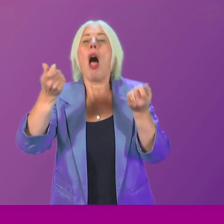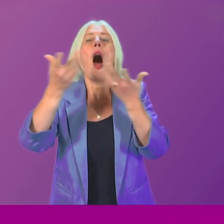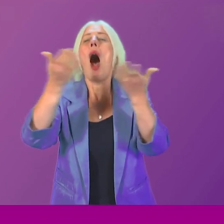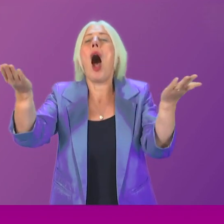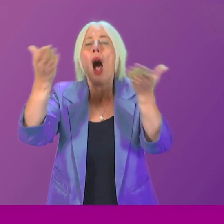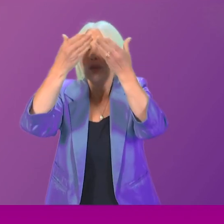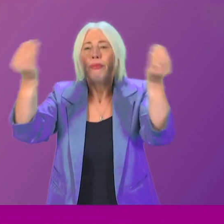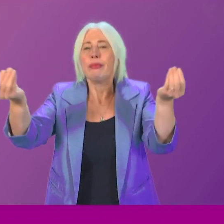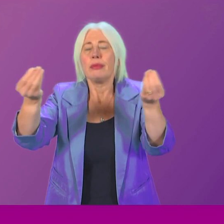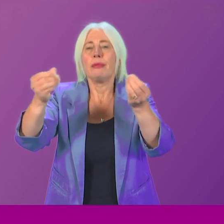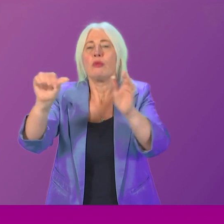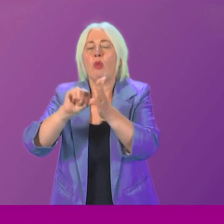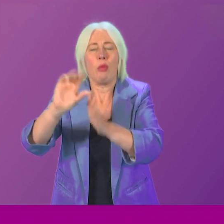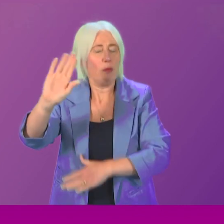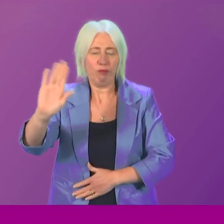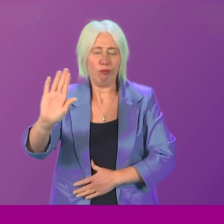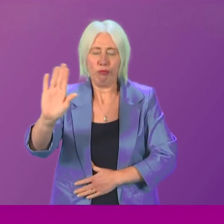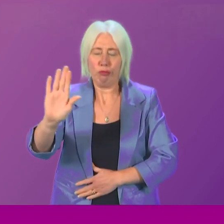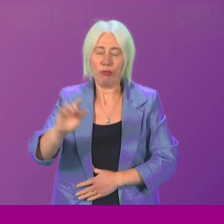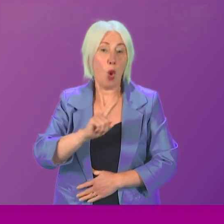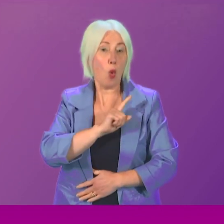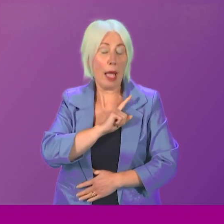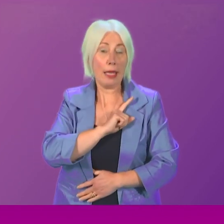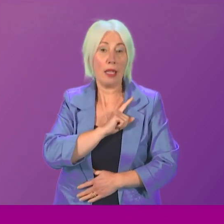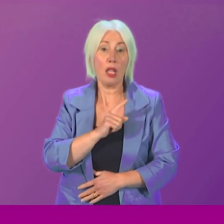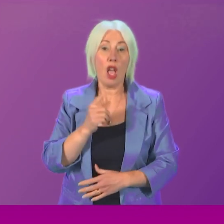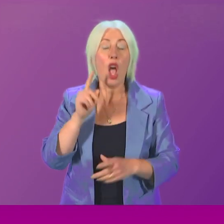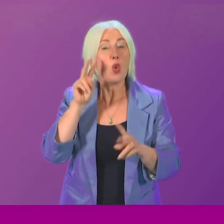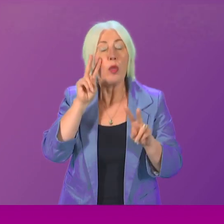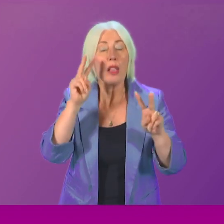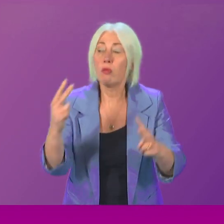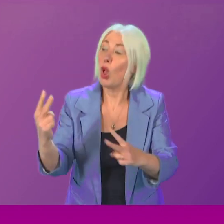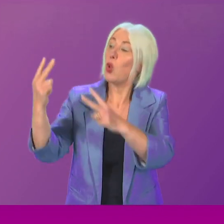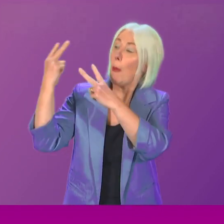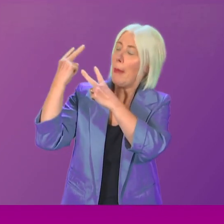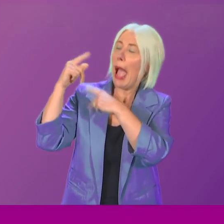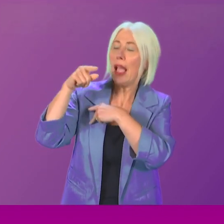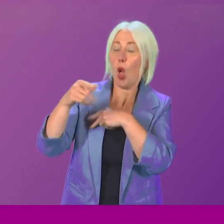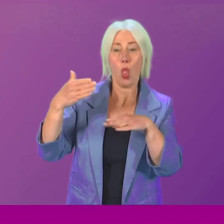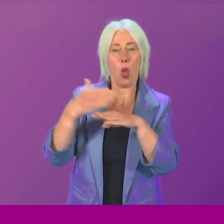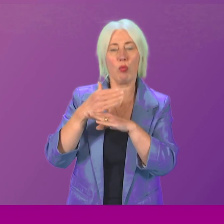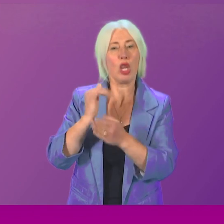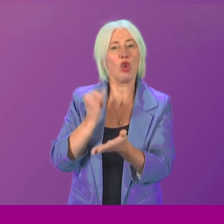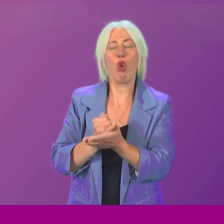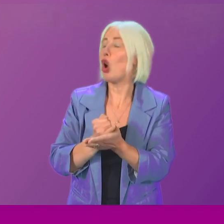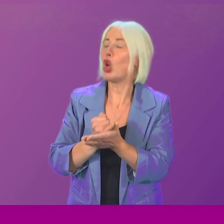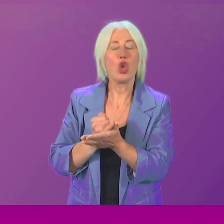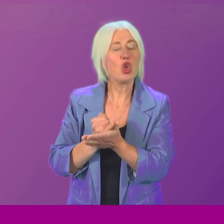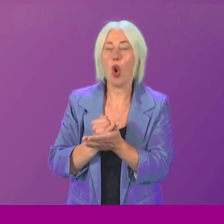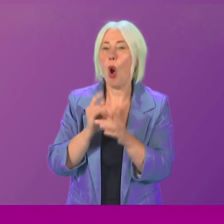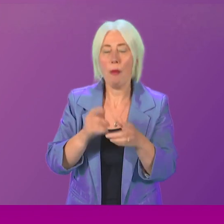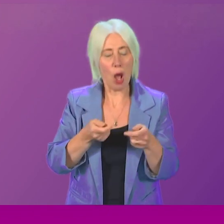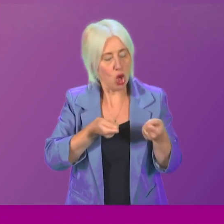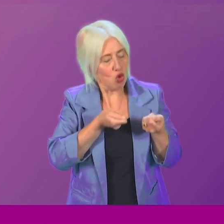involved. After all, it is not just in hindsight that these practices are wrong. Mistreating